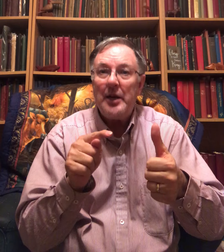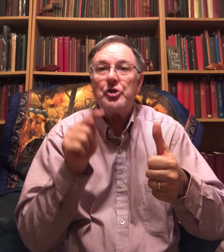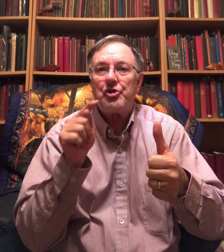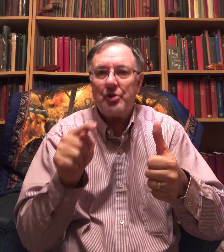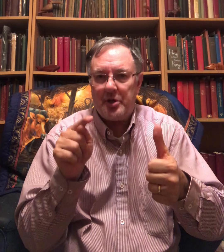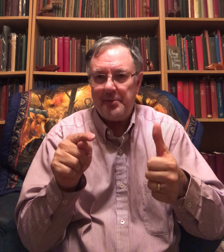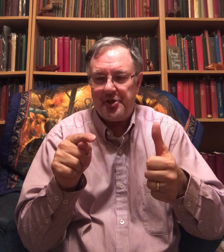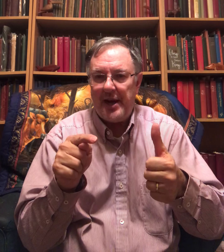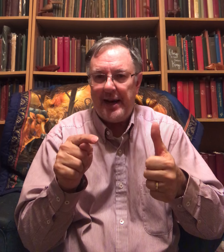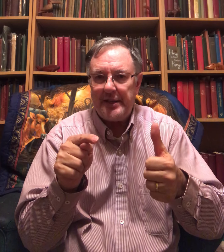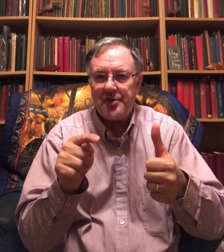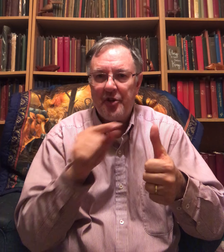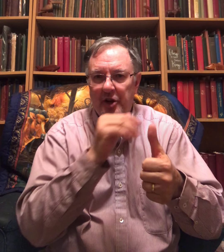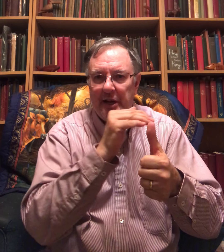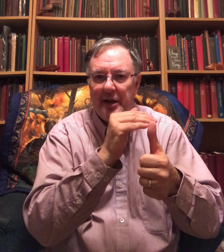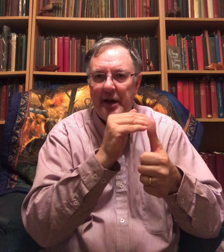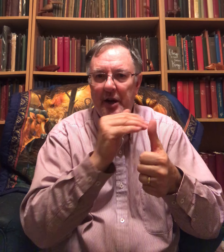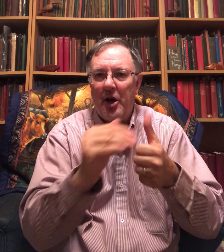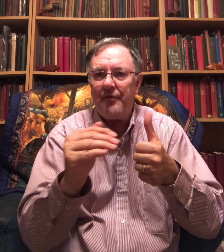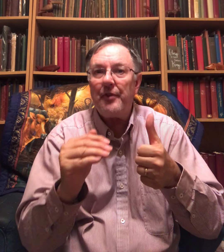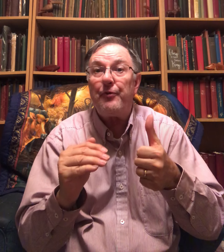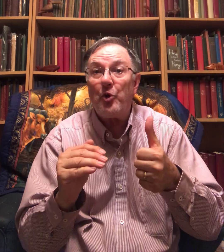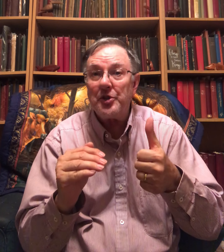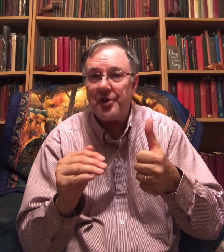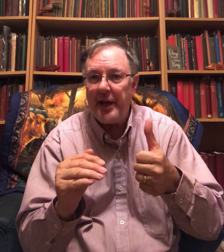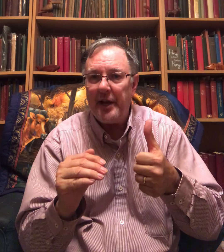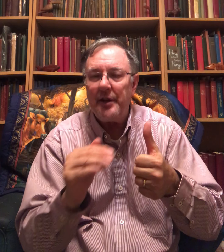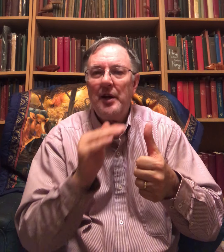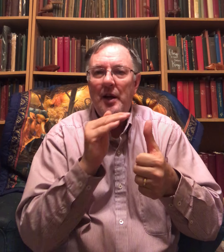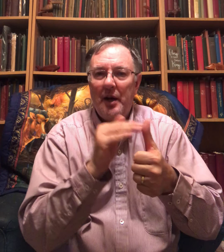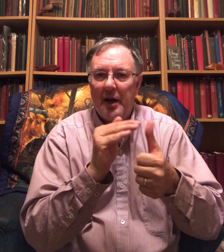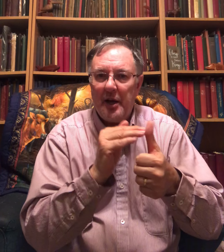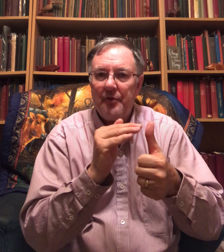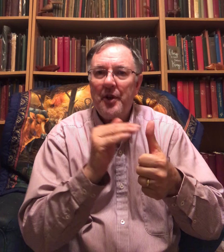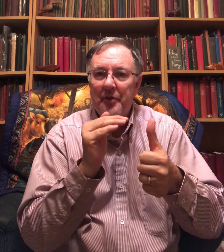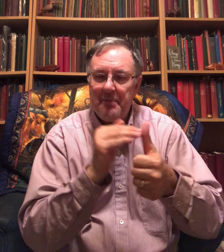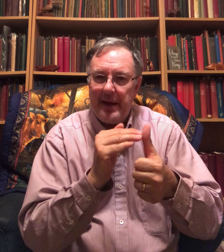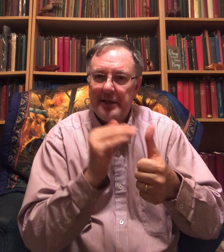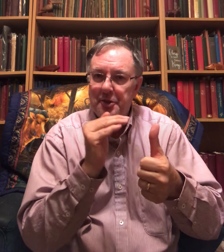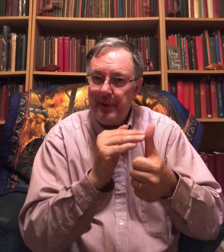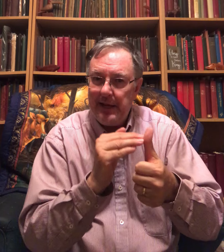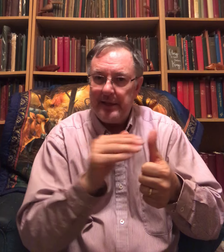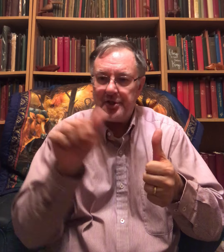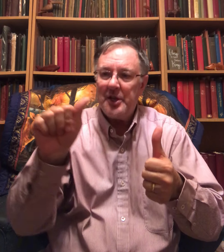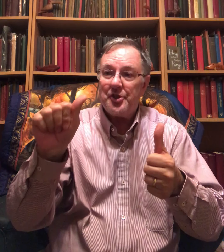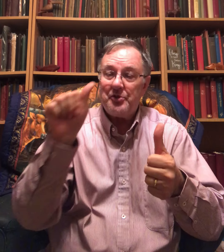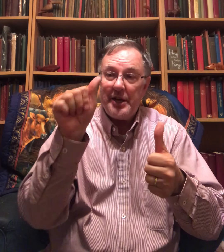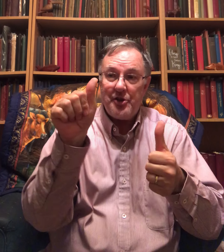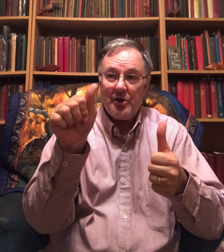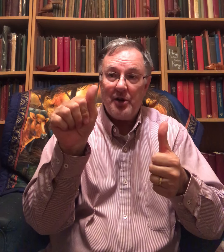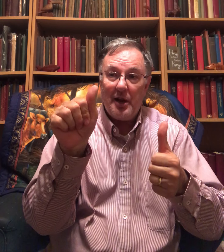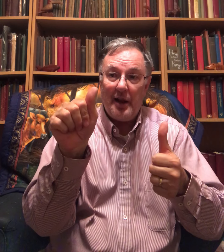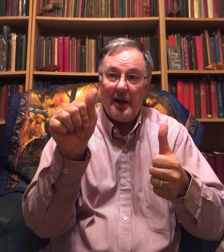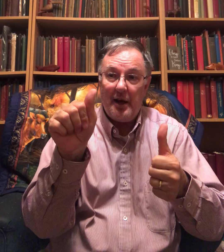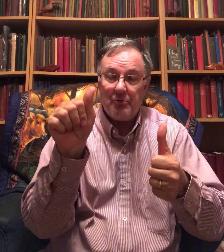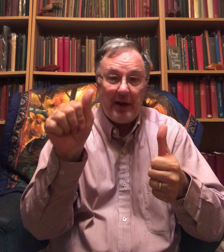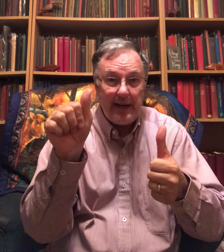circumcised. They're going to cut off the foreskin of the man's penis. So take your right